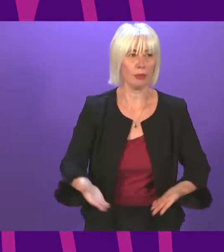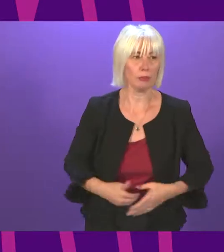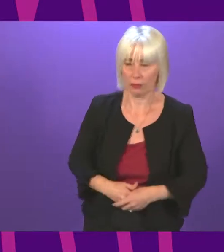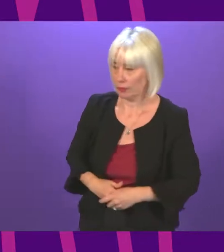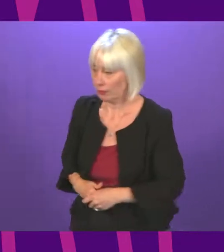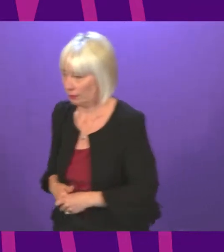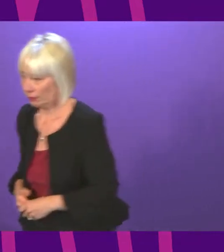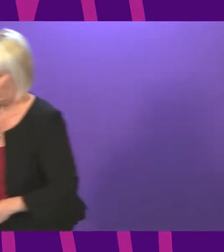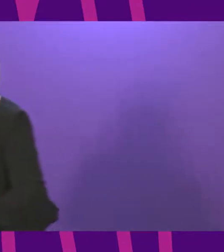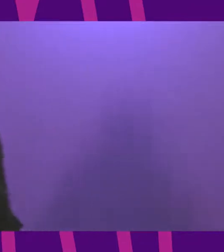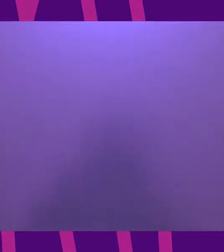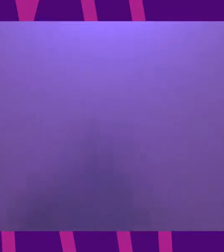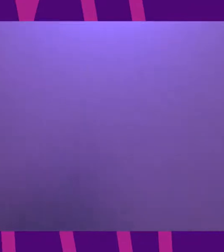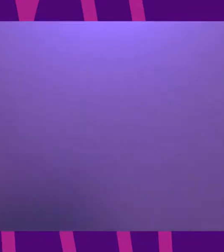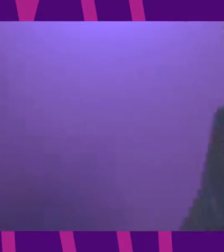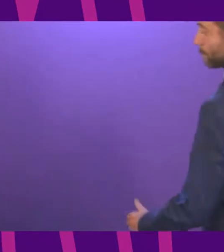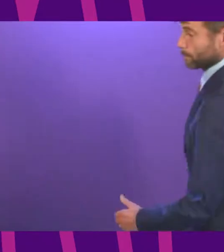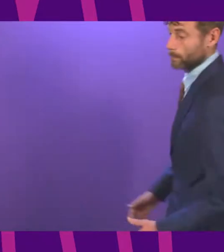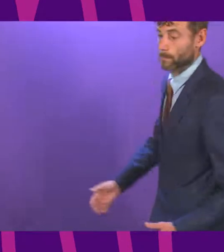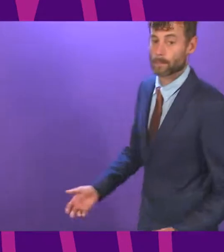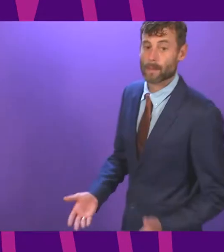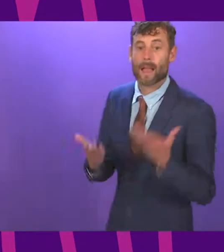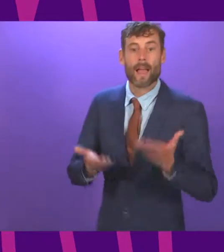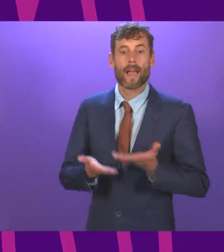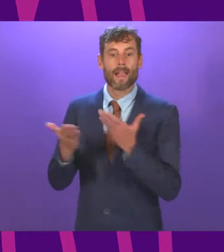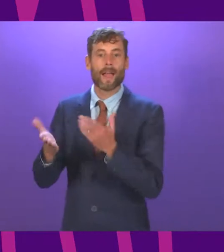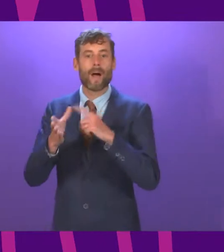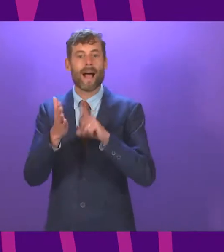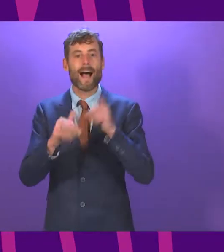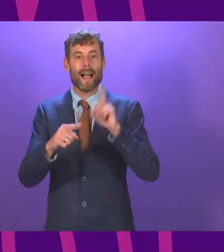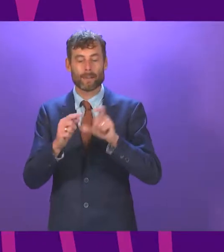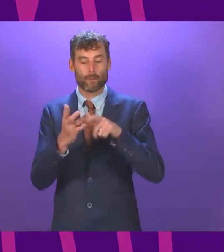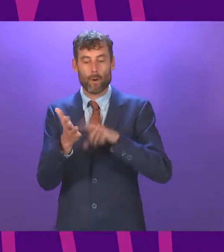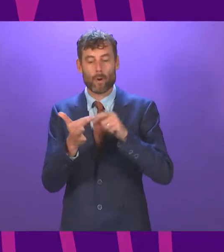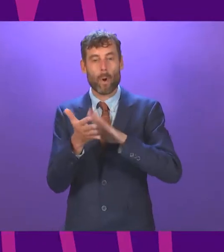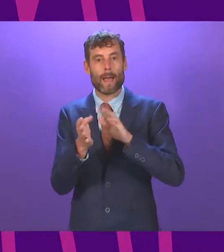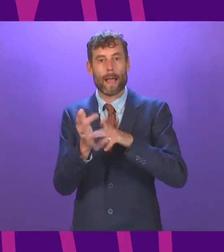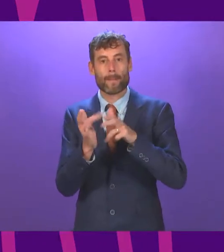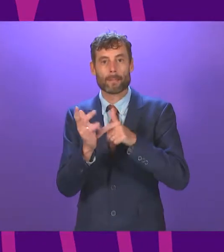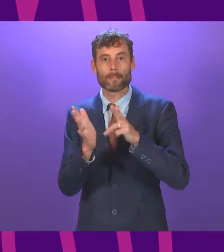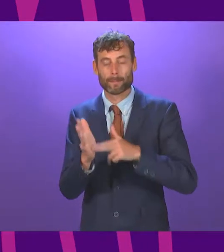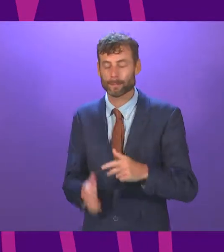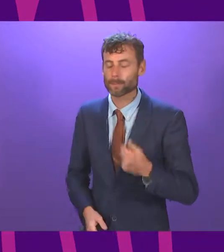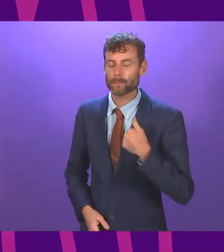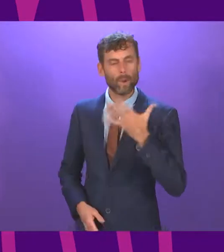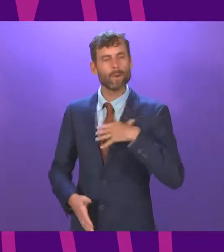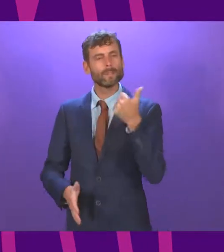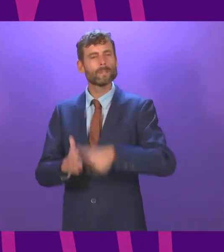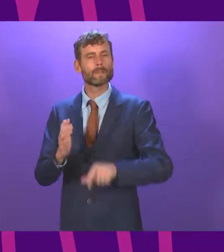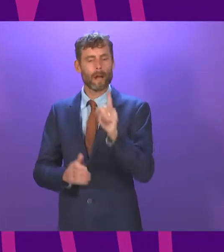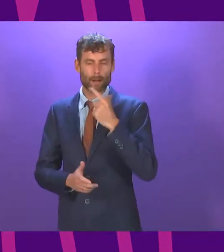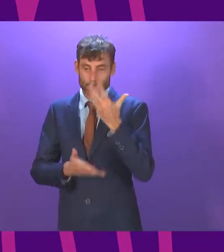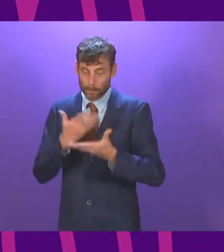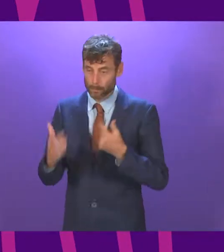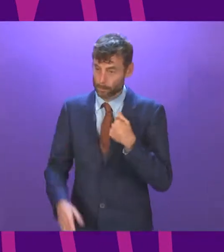I now call on Alex Cole-Hamilton. Thank you, Presiding Officer. Can I start by expressing some dismay? I mean, the First Minister